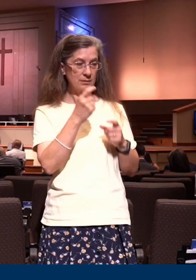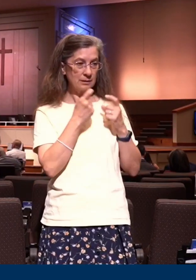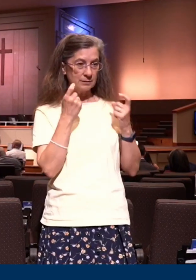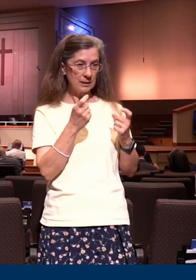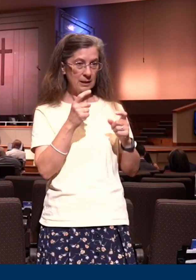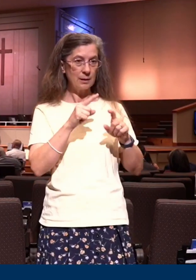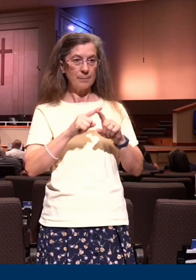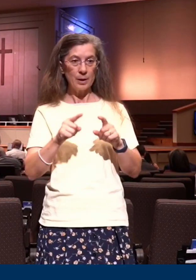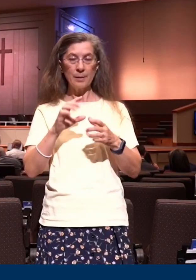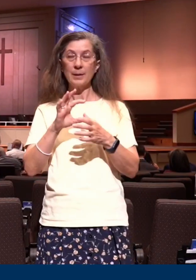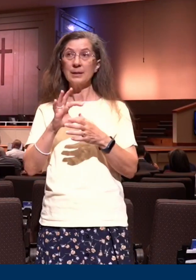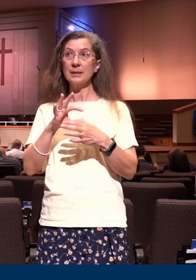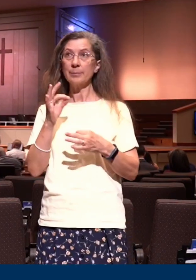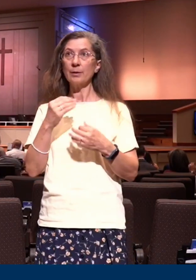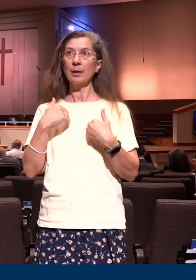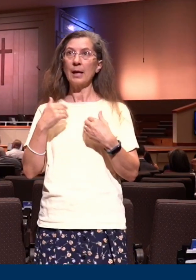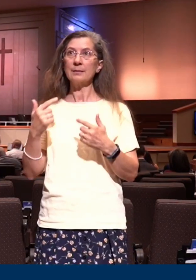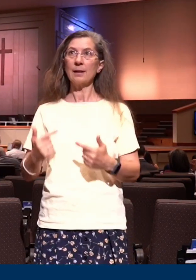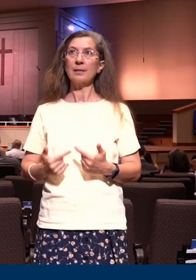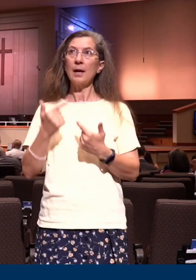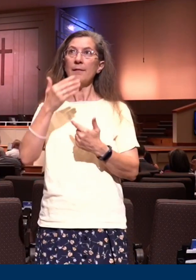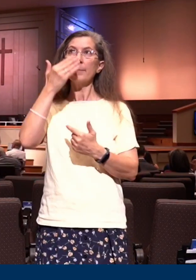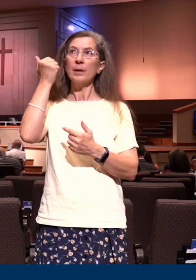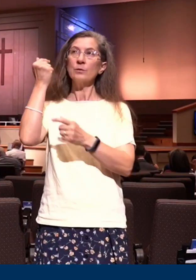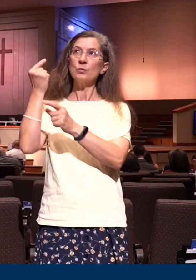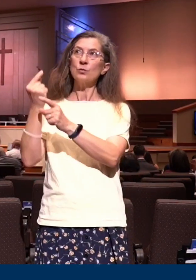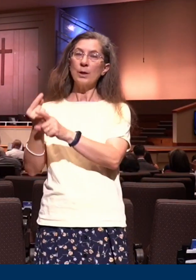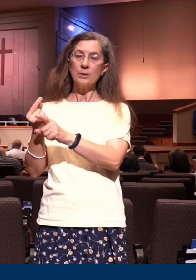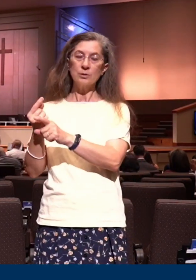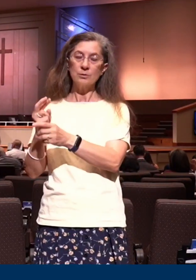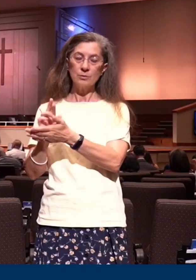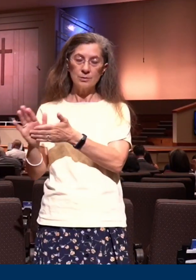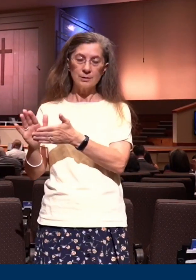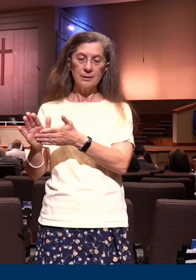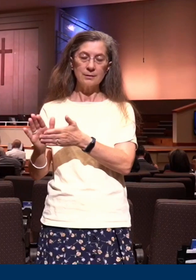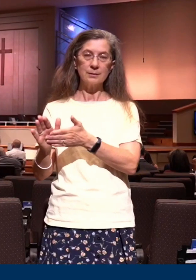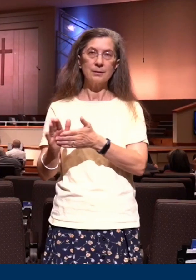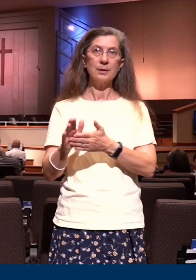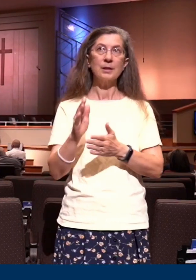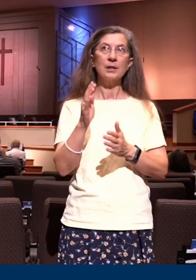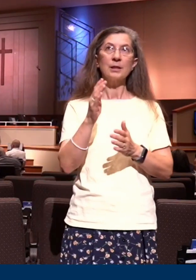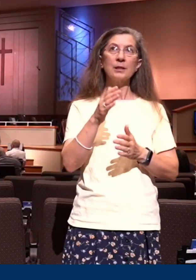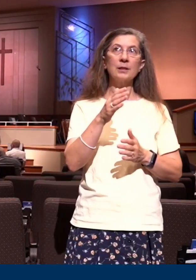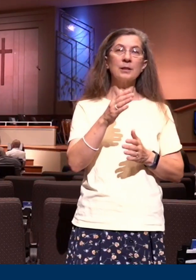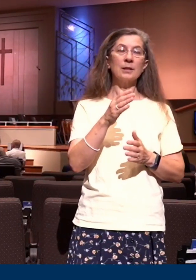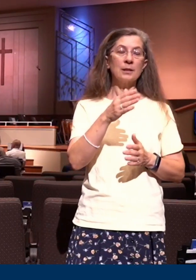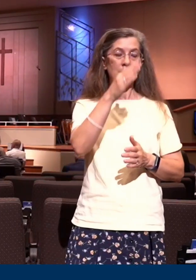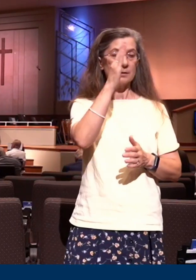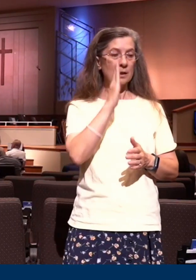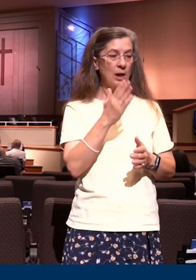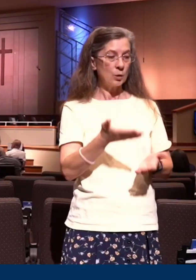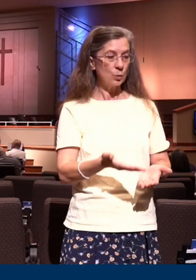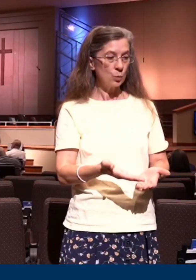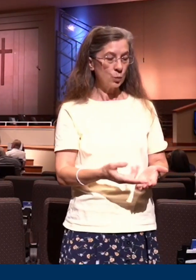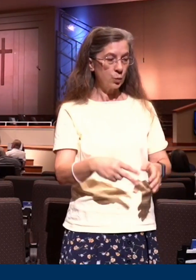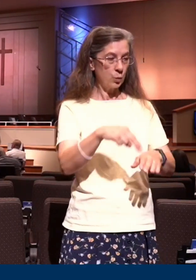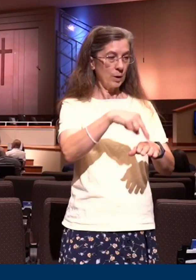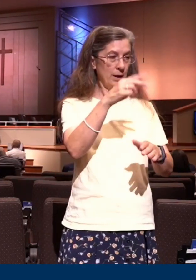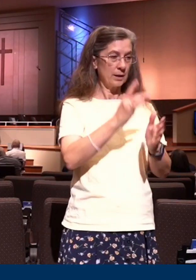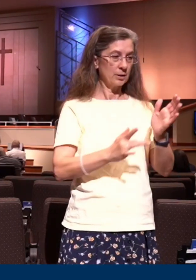life because of righteousness. But if the spirit of him that raised up Jesus from the dead dwell in you, he that